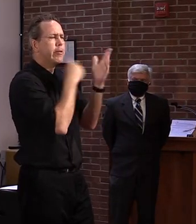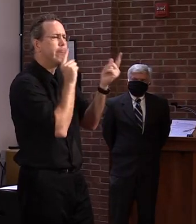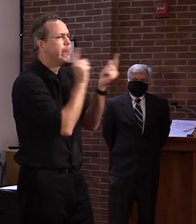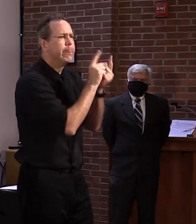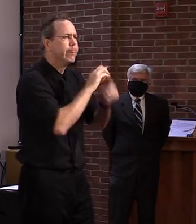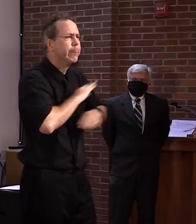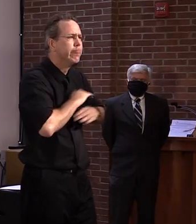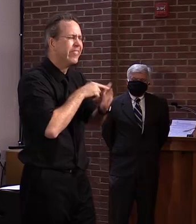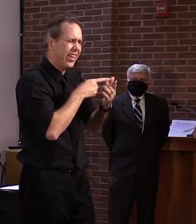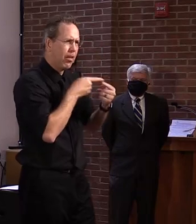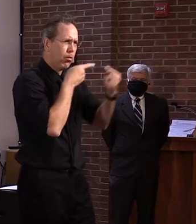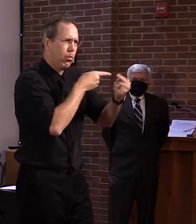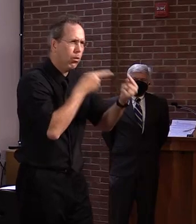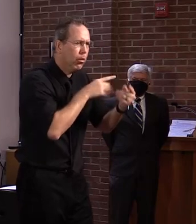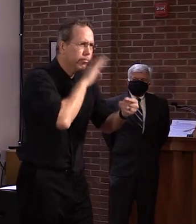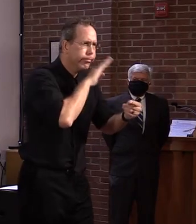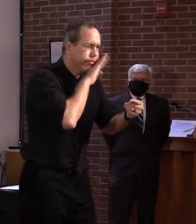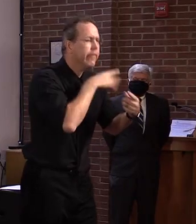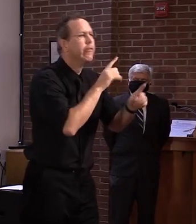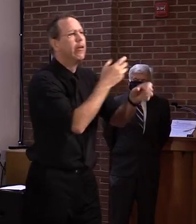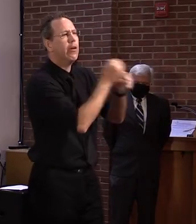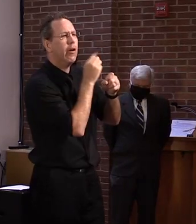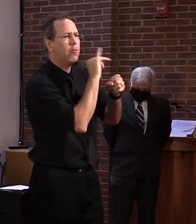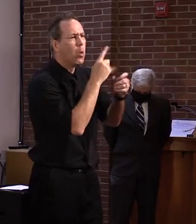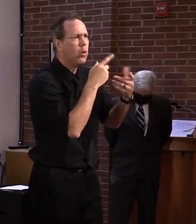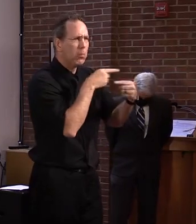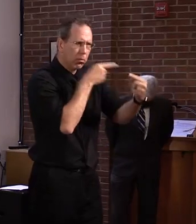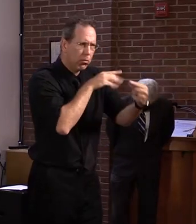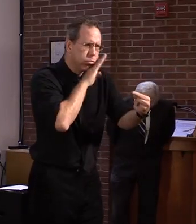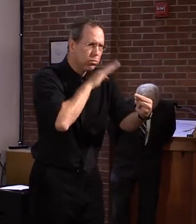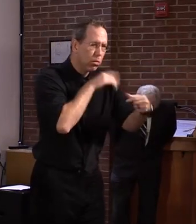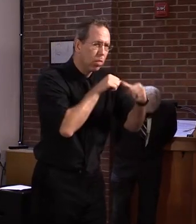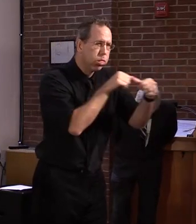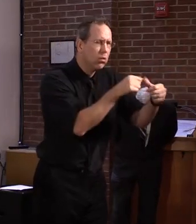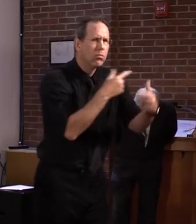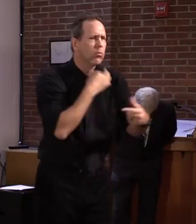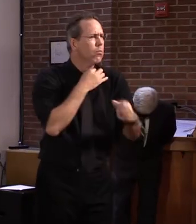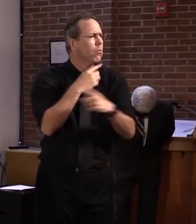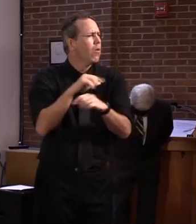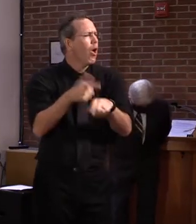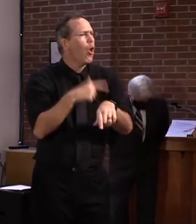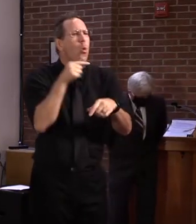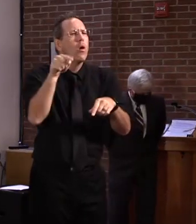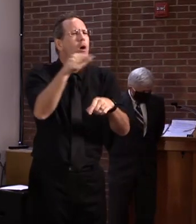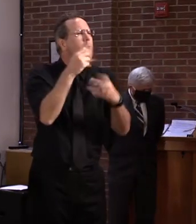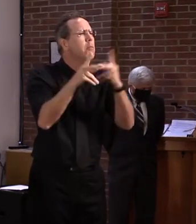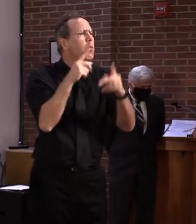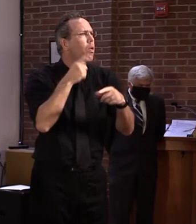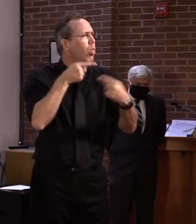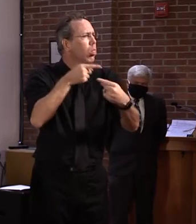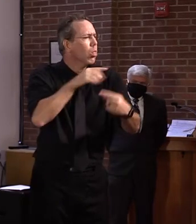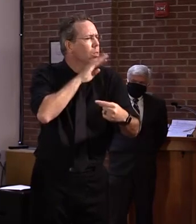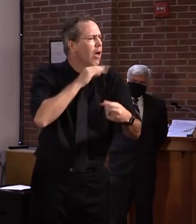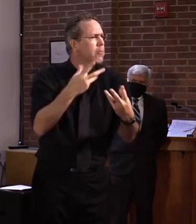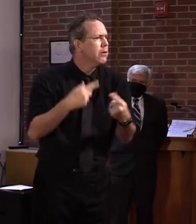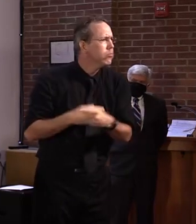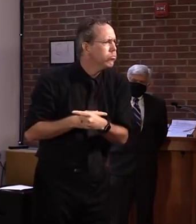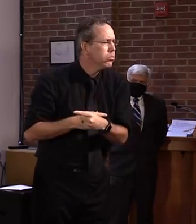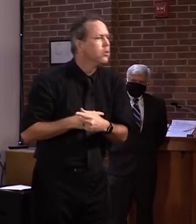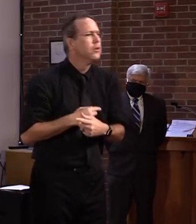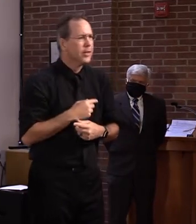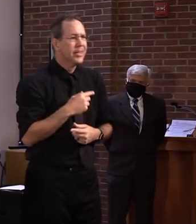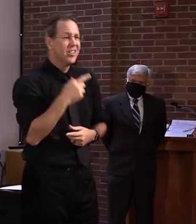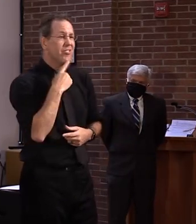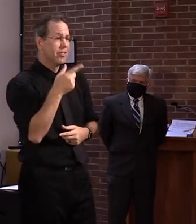ways and opportunities to expand upon that appeal process. And